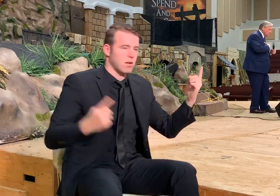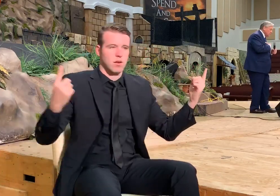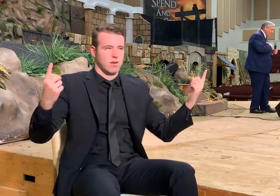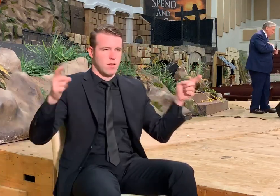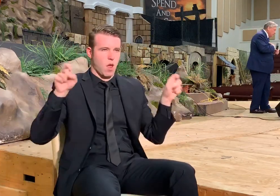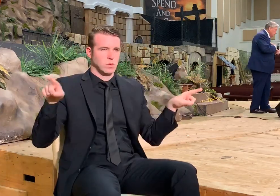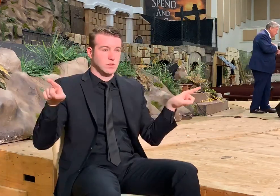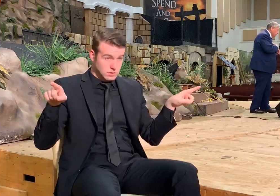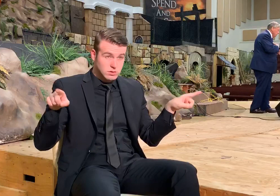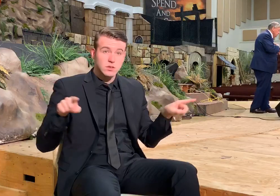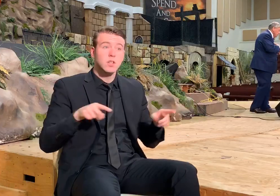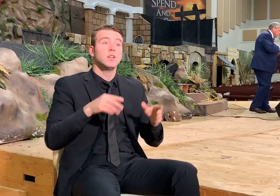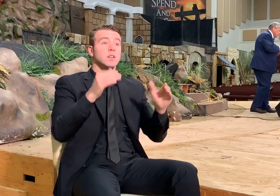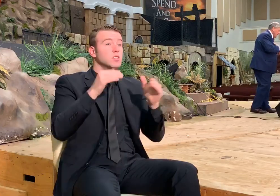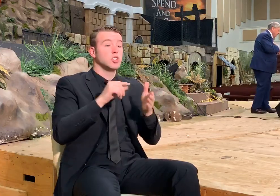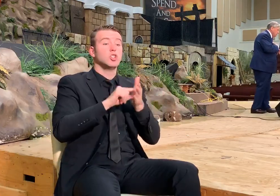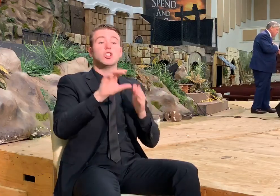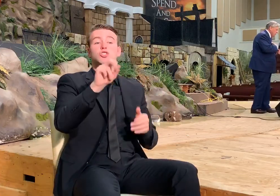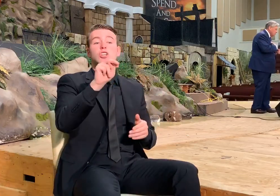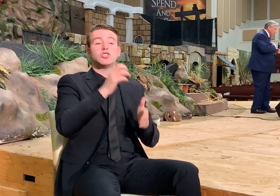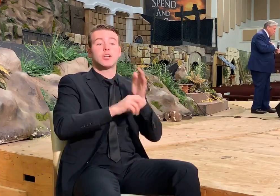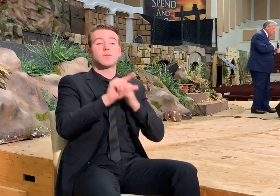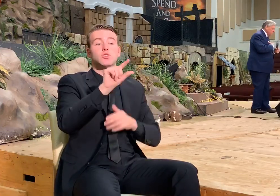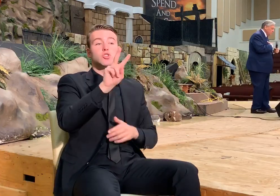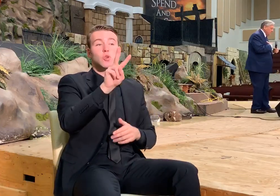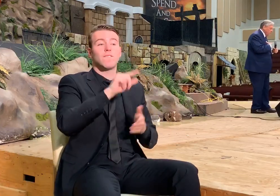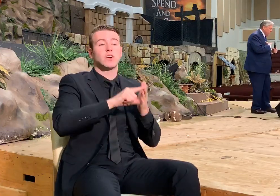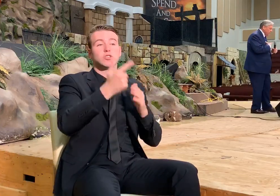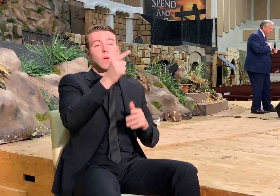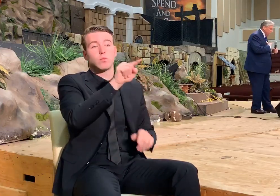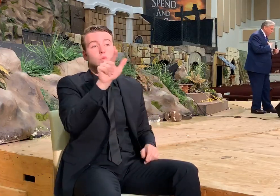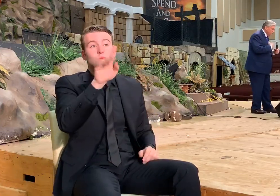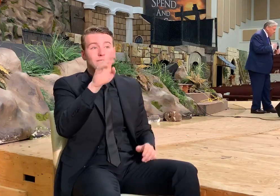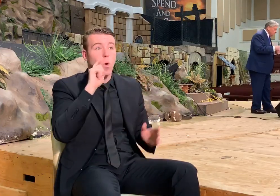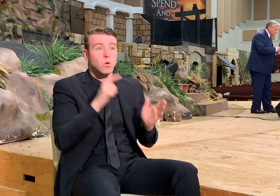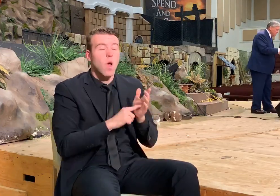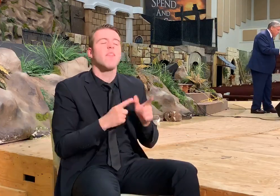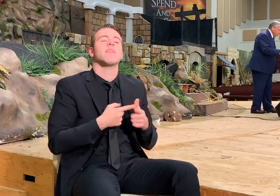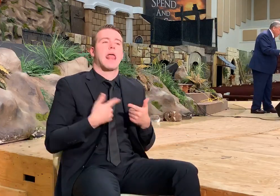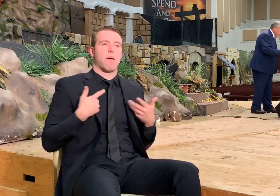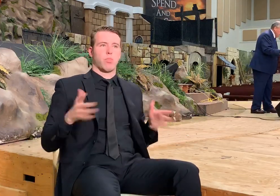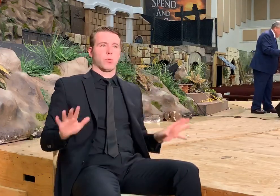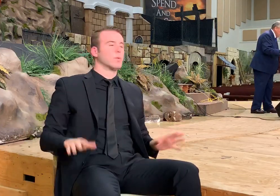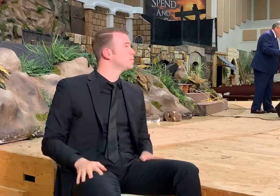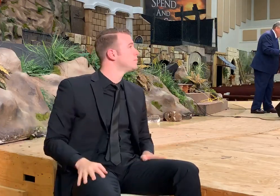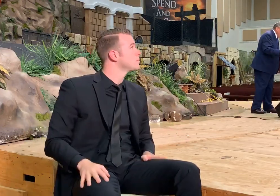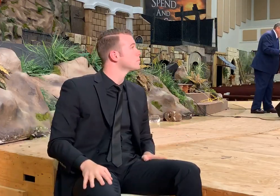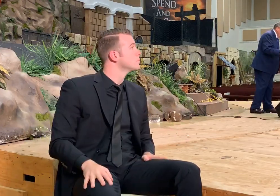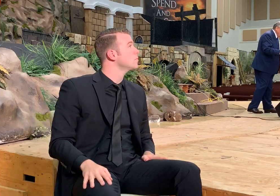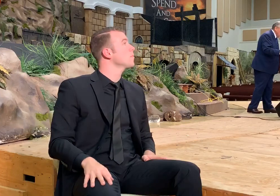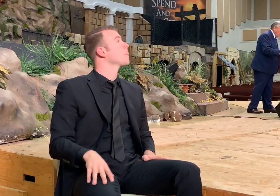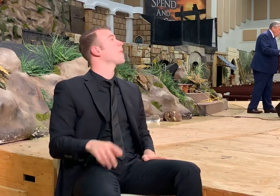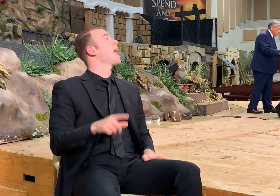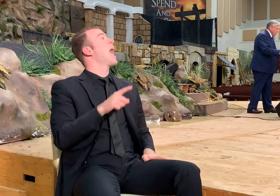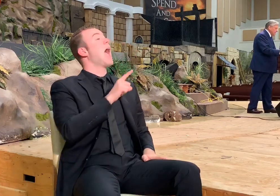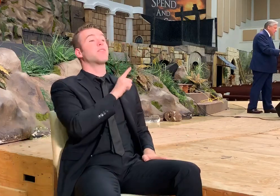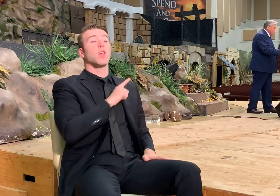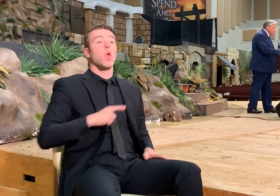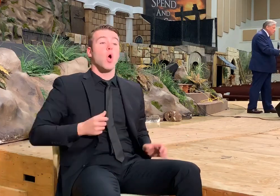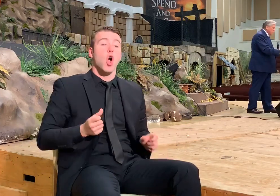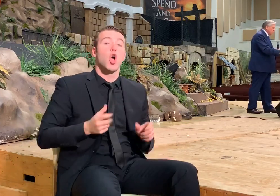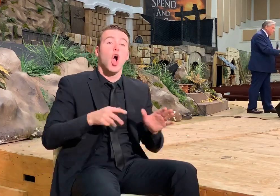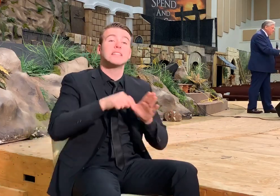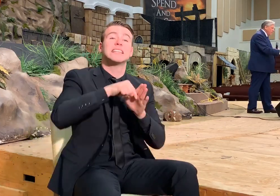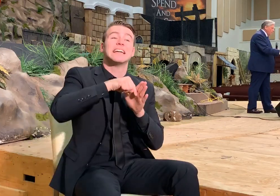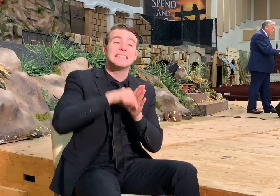is where he gets this language. Genesis chapter 2 verse 21 through 24, and then I will be through. And the Lord caused a